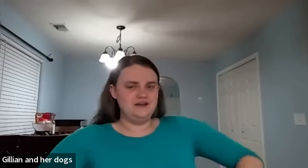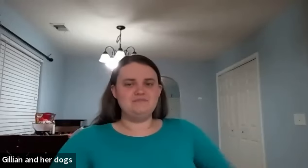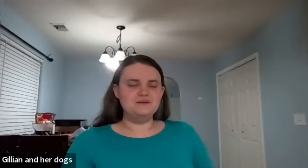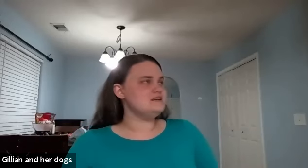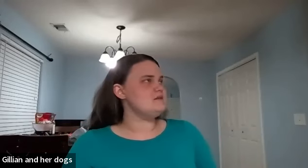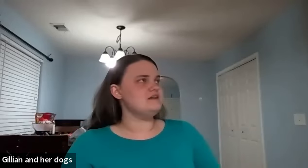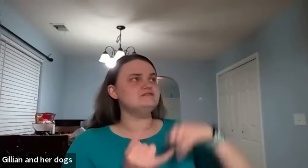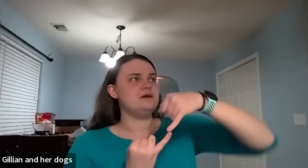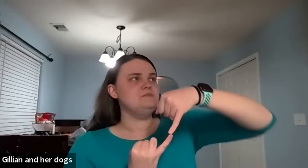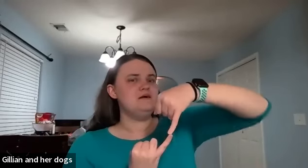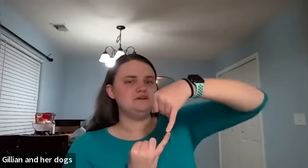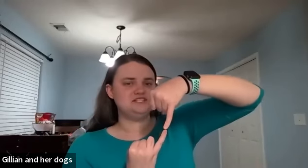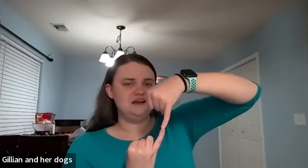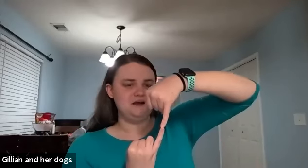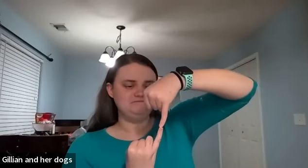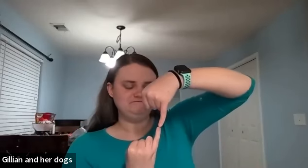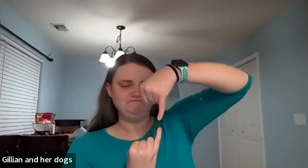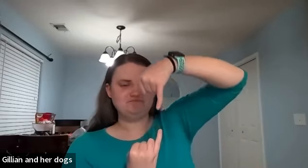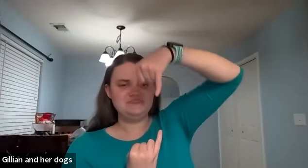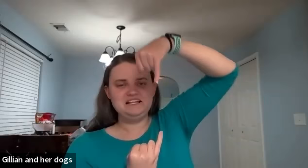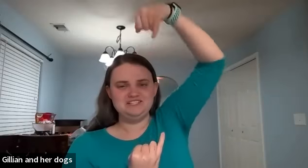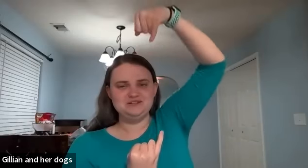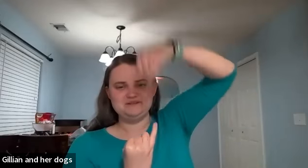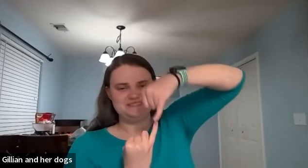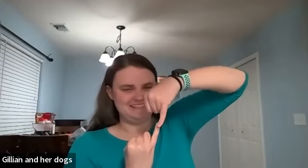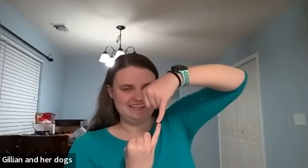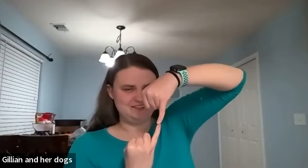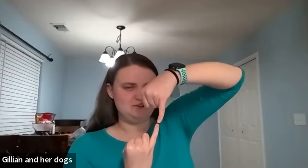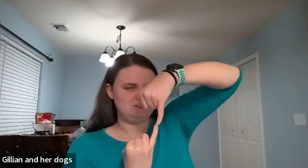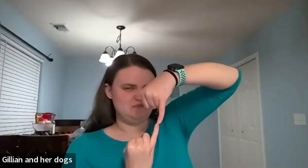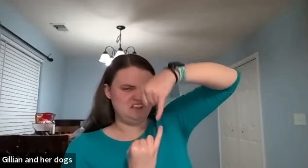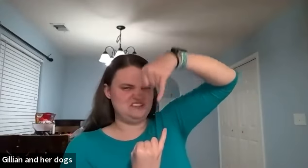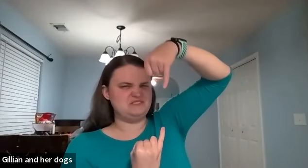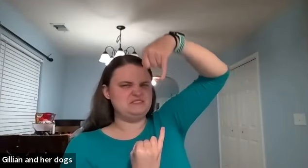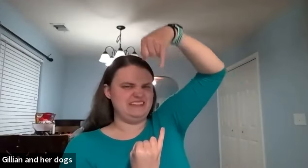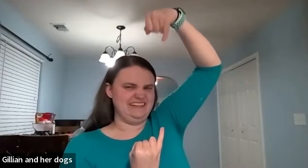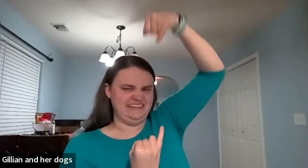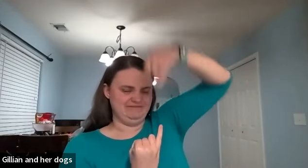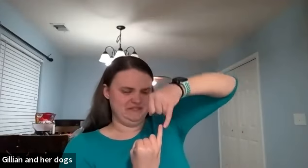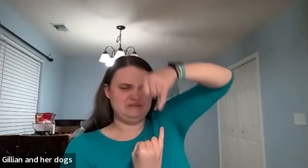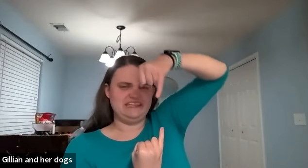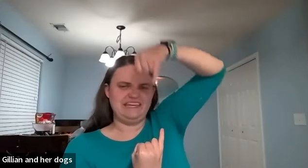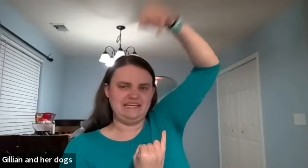not upset about it it's fine but she um she's always been skinny so i was like i'm like she's so skinny so skinny